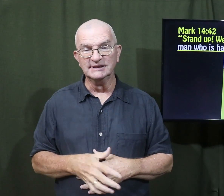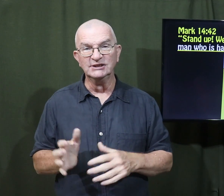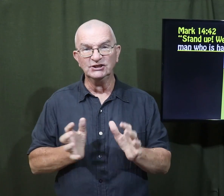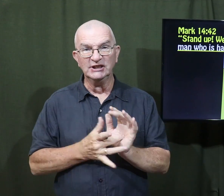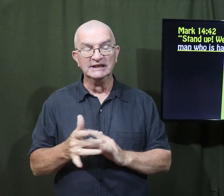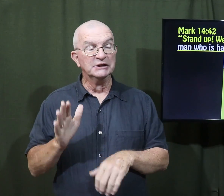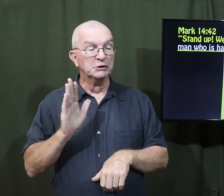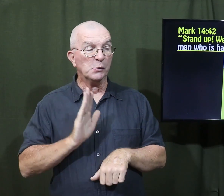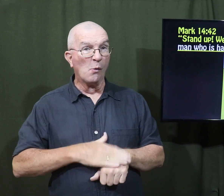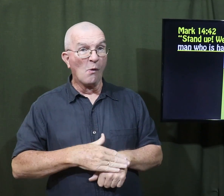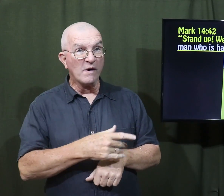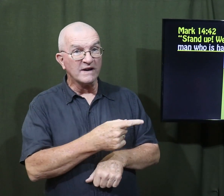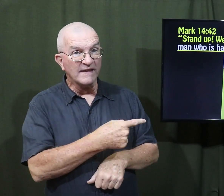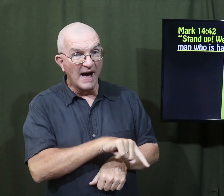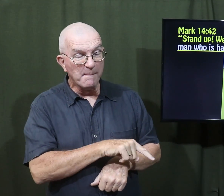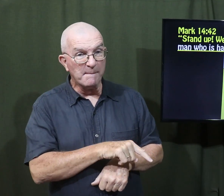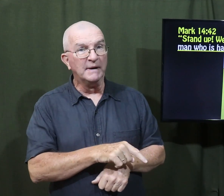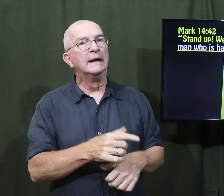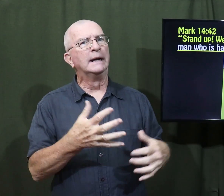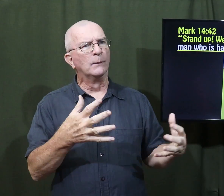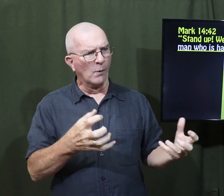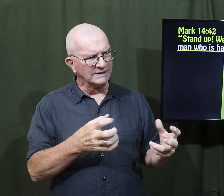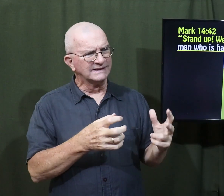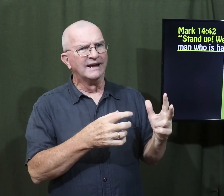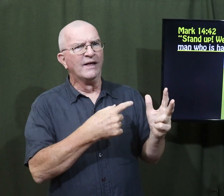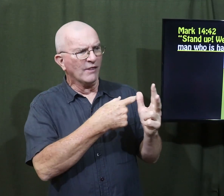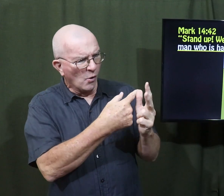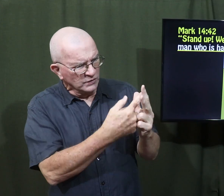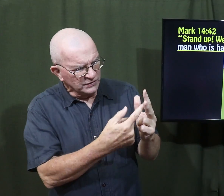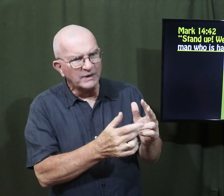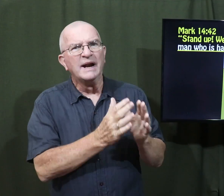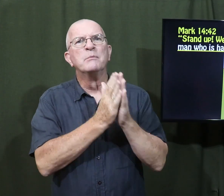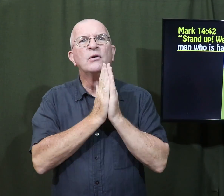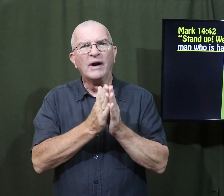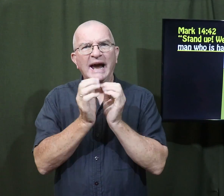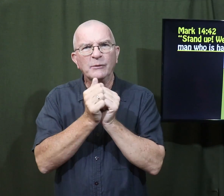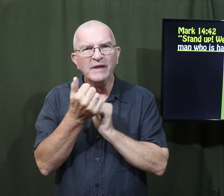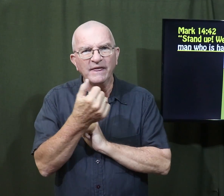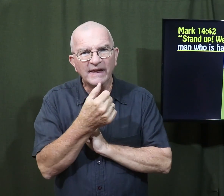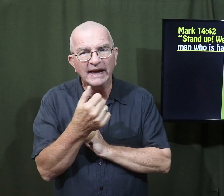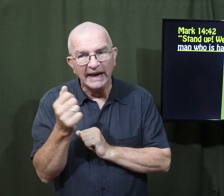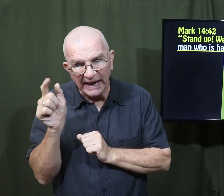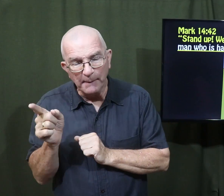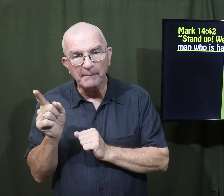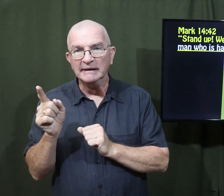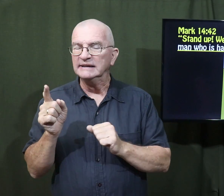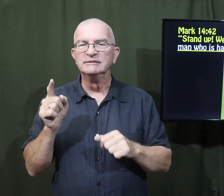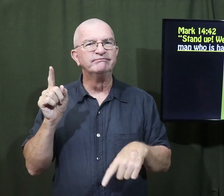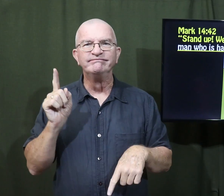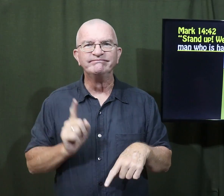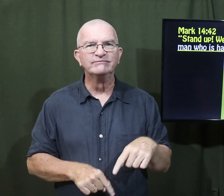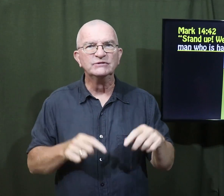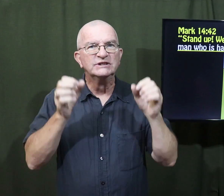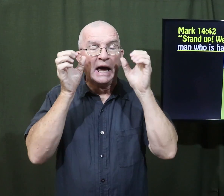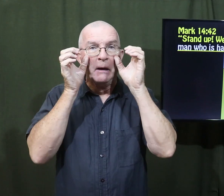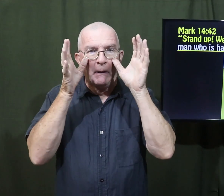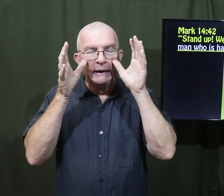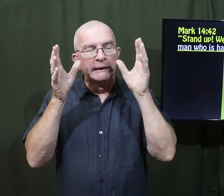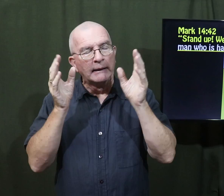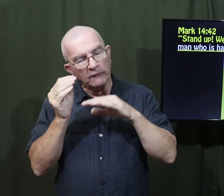So that's it. He's telling them, those three, pray with him, but they couldn't stay awake.